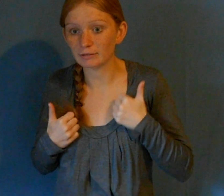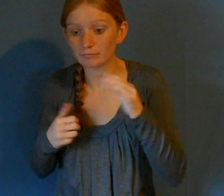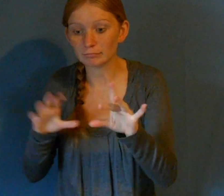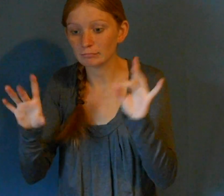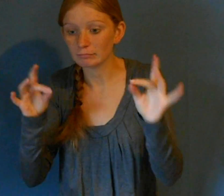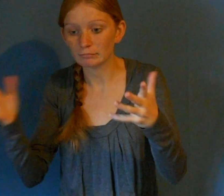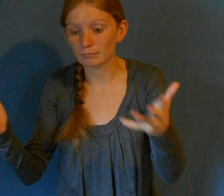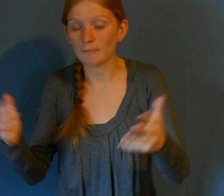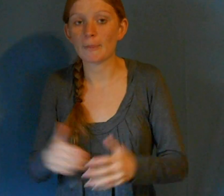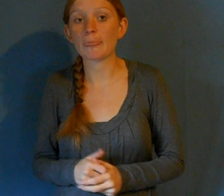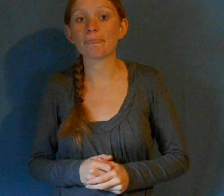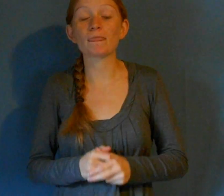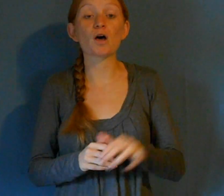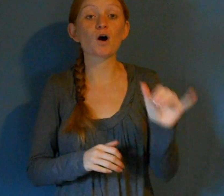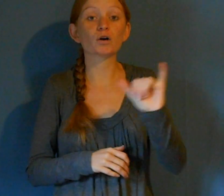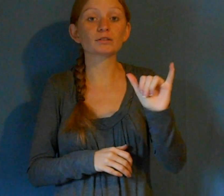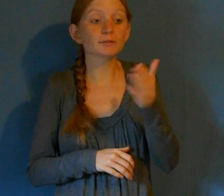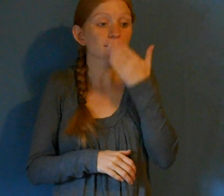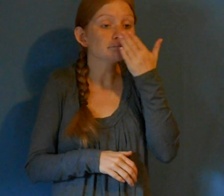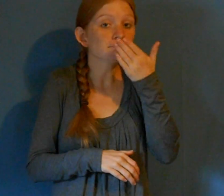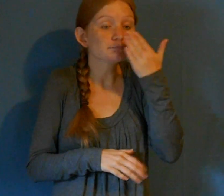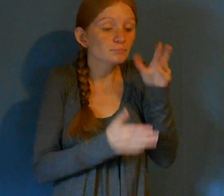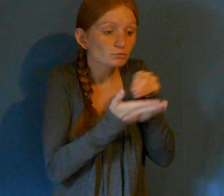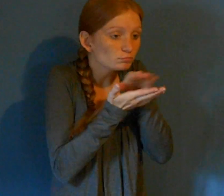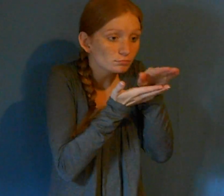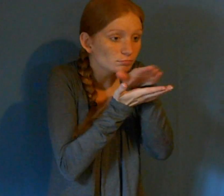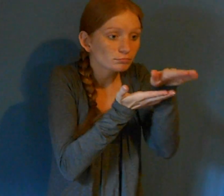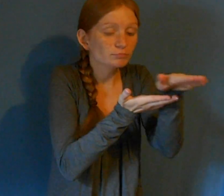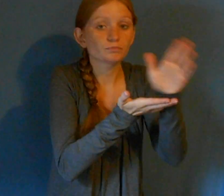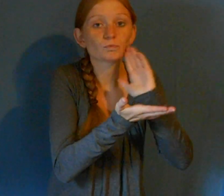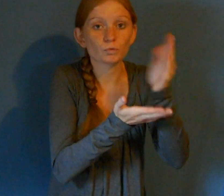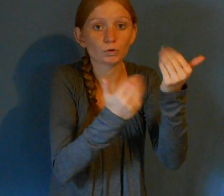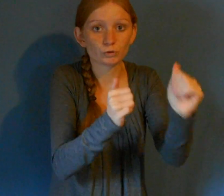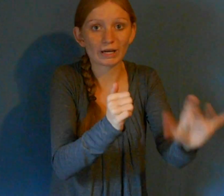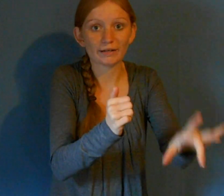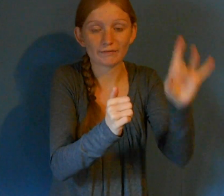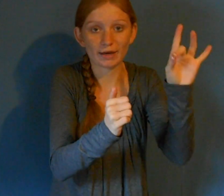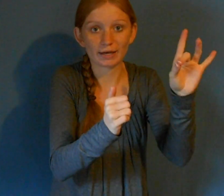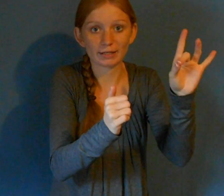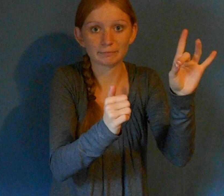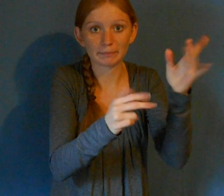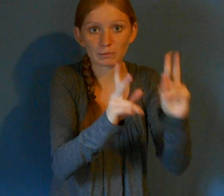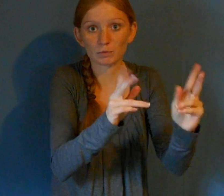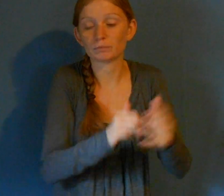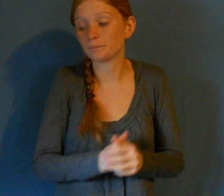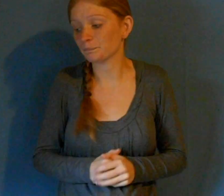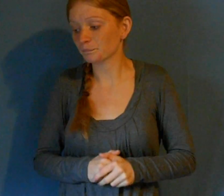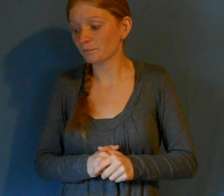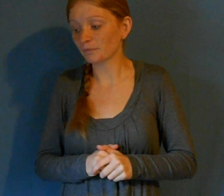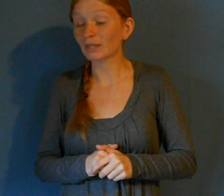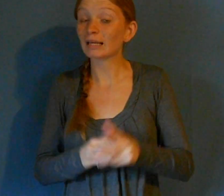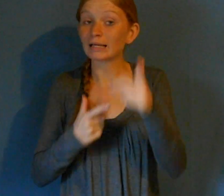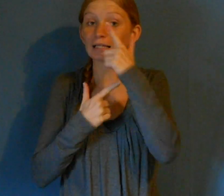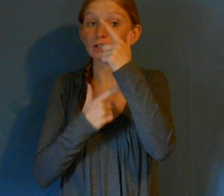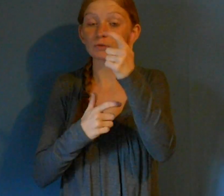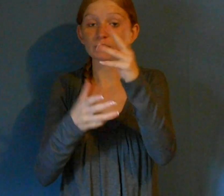Um, one actually interesting story from the World War II. Um,